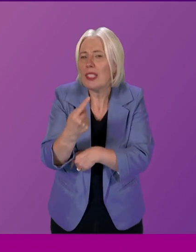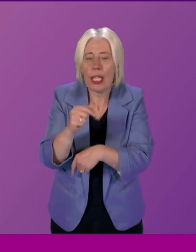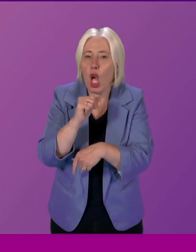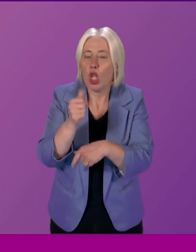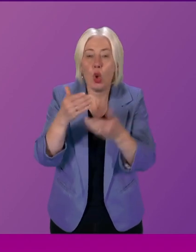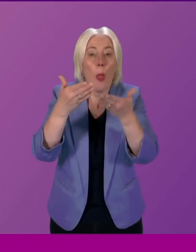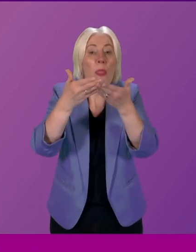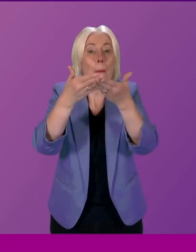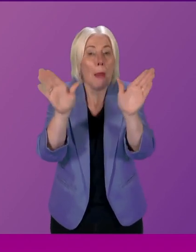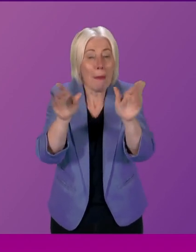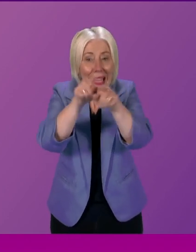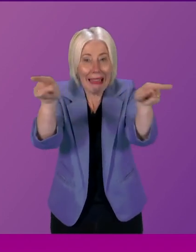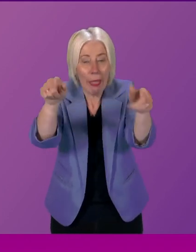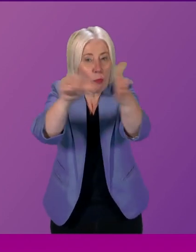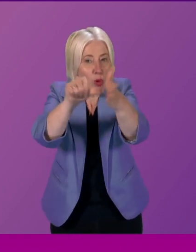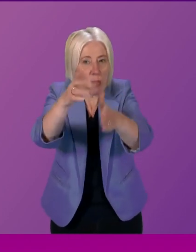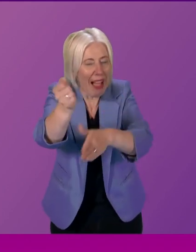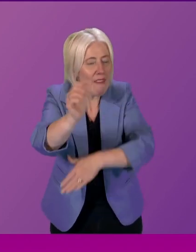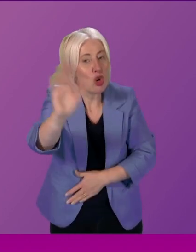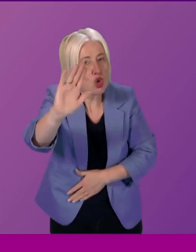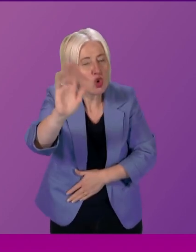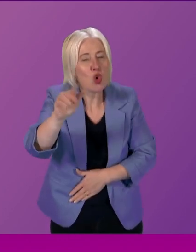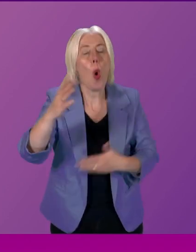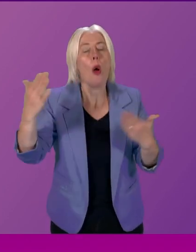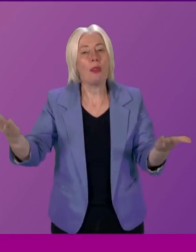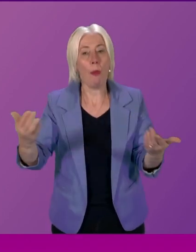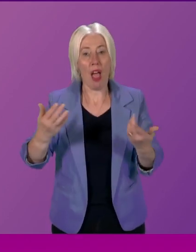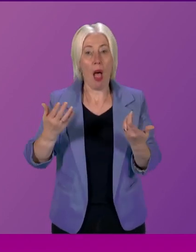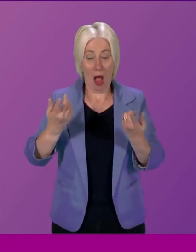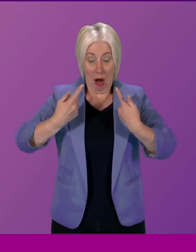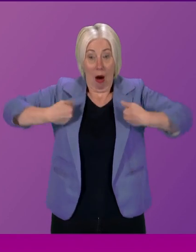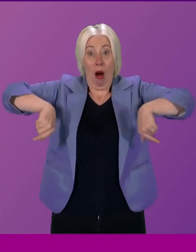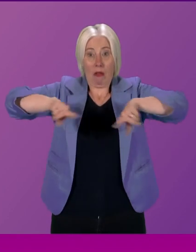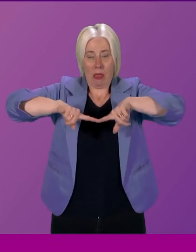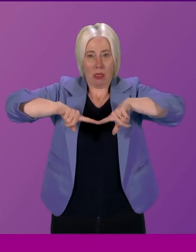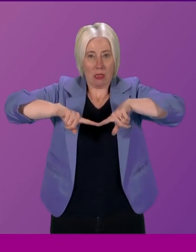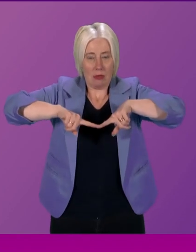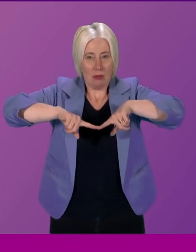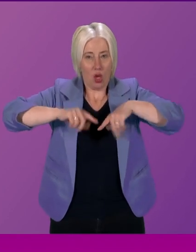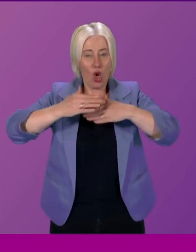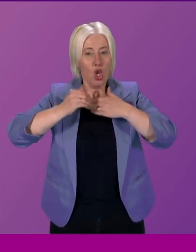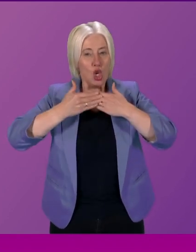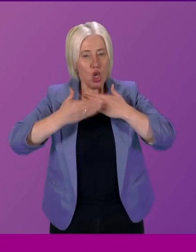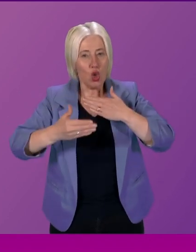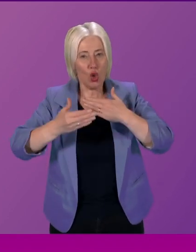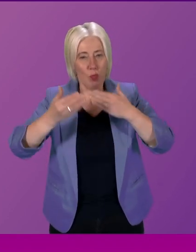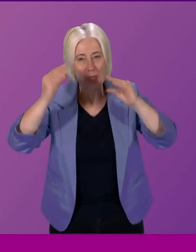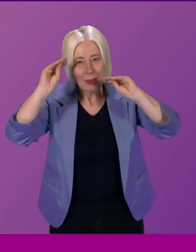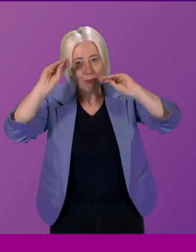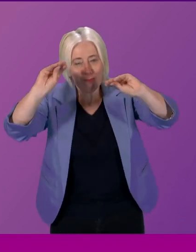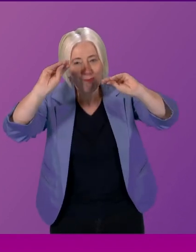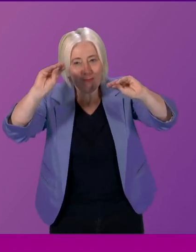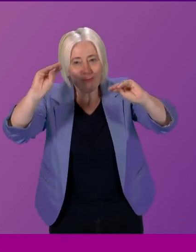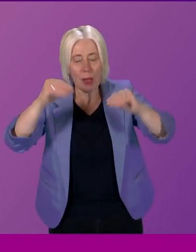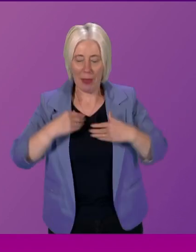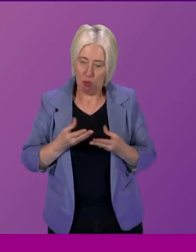public that has the problem maybe it's more incumbent upon us to be providing that education and being